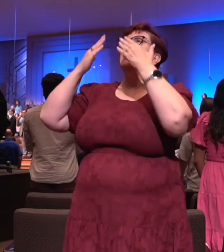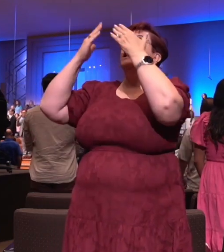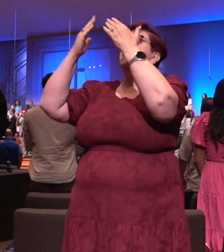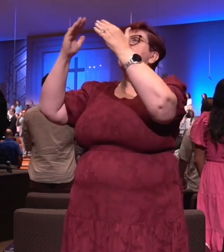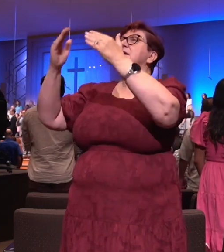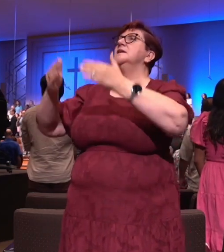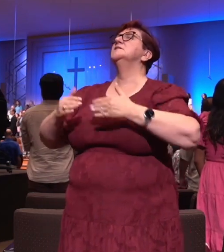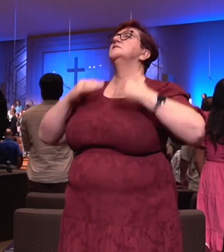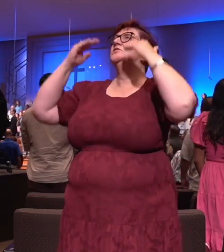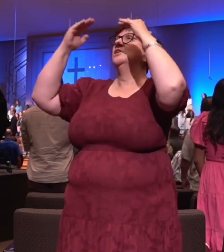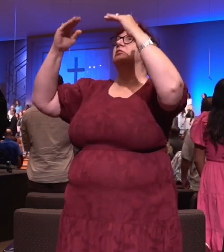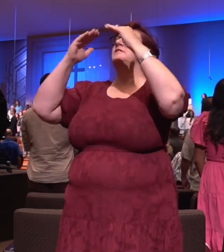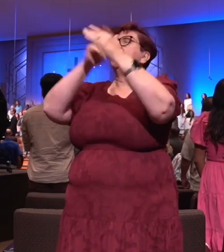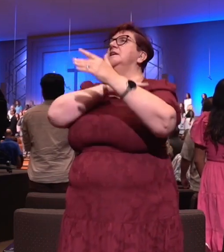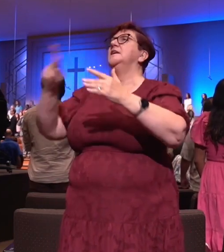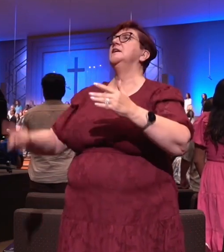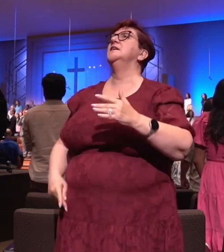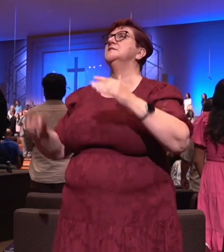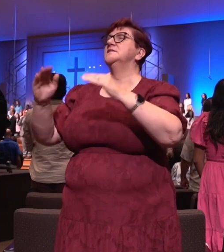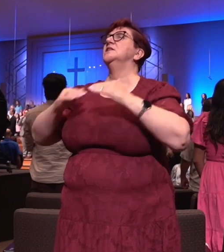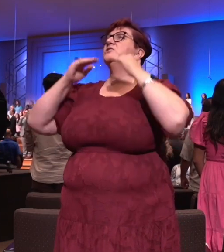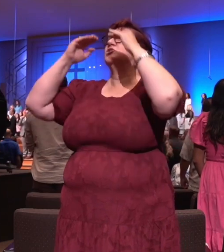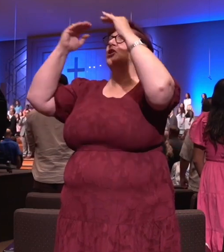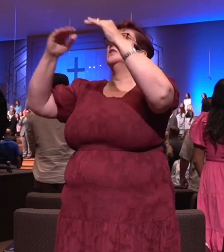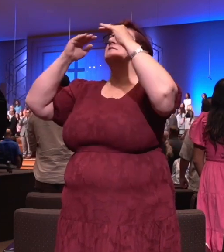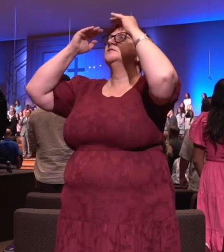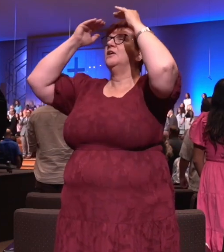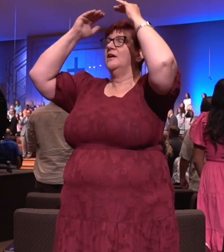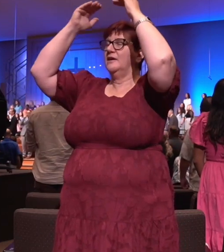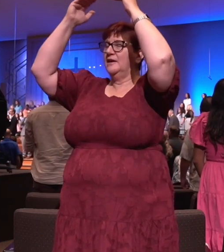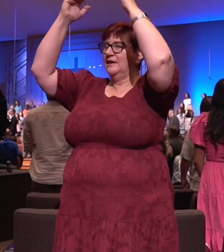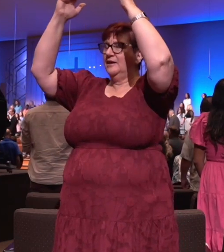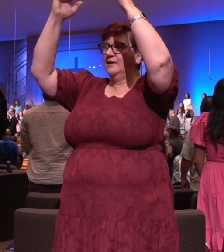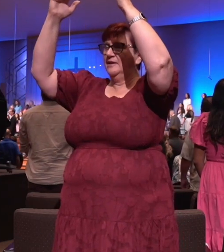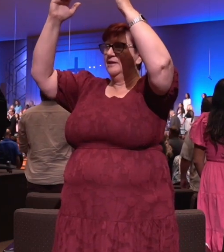is exalted, the King is exalted on high,